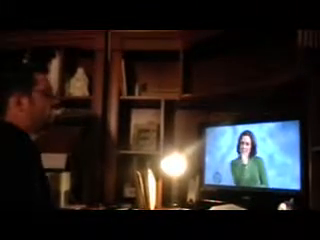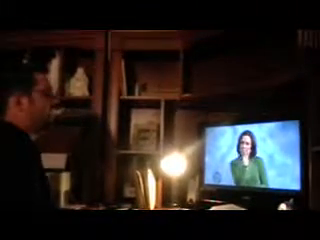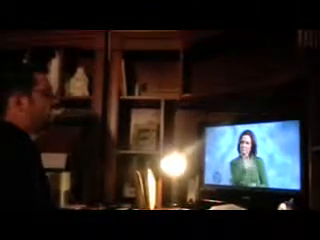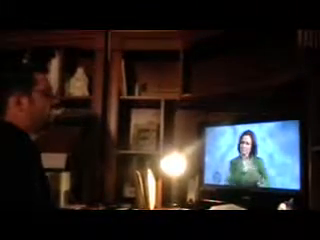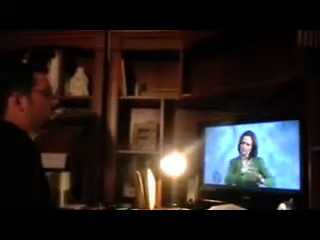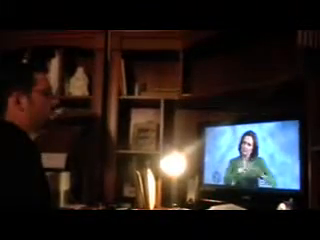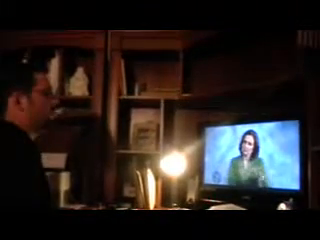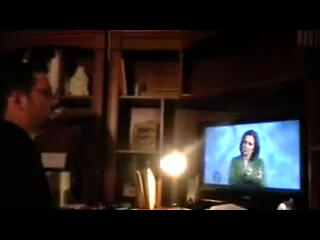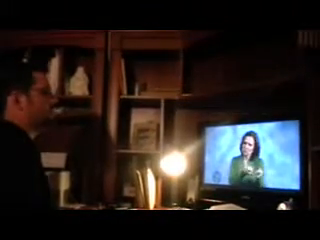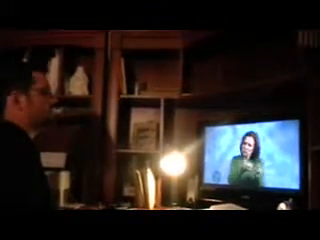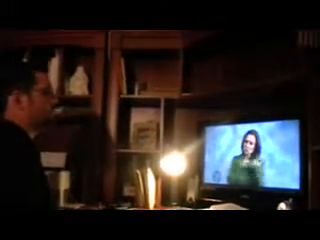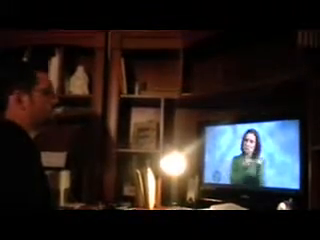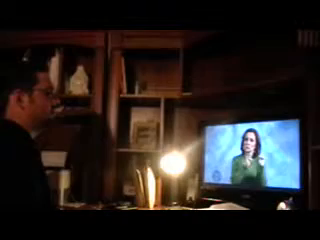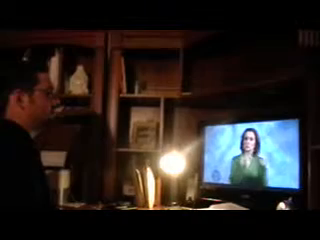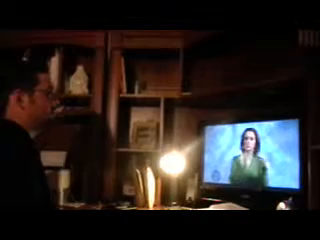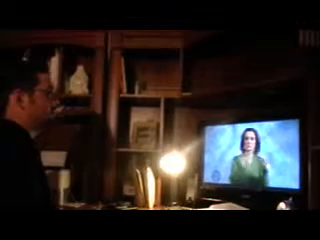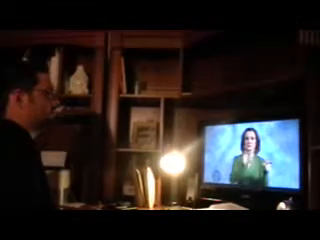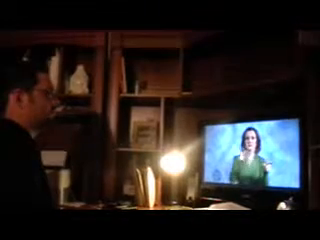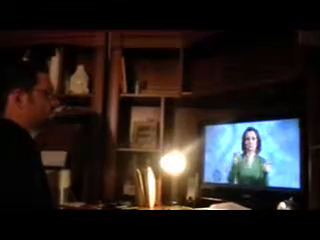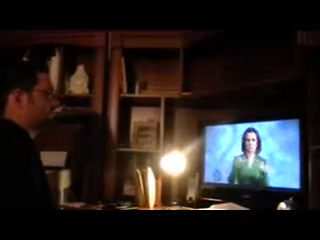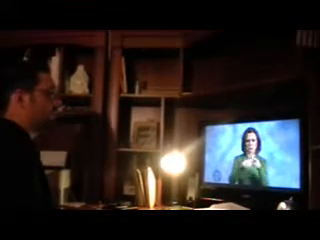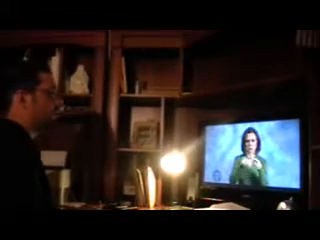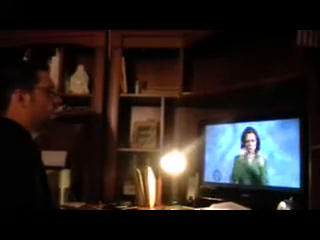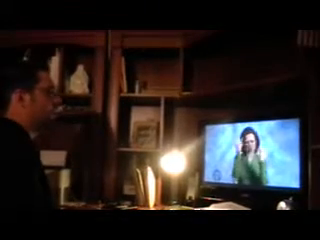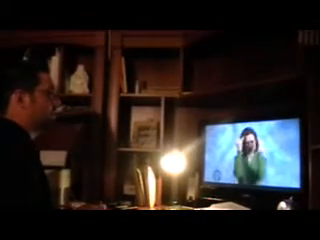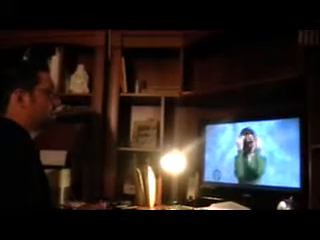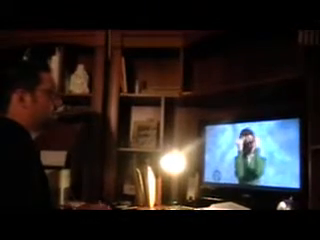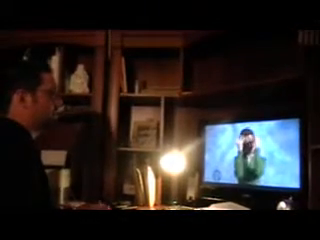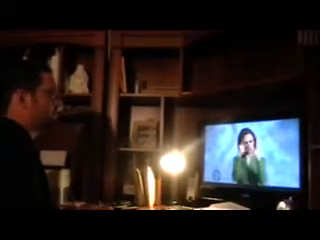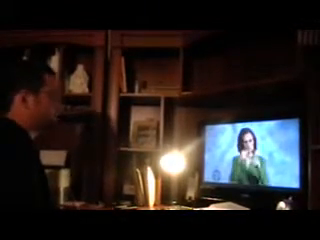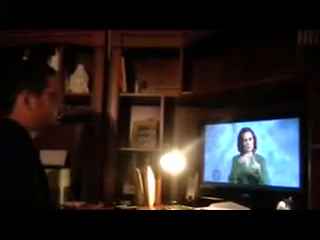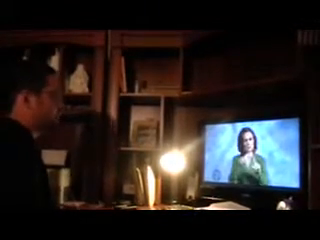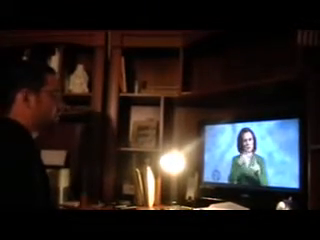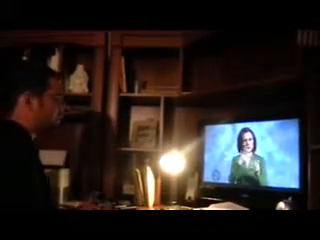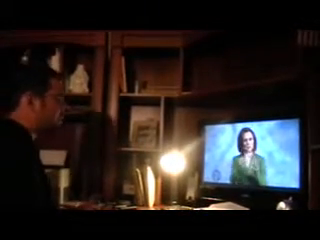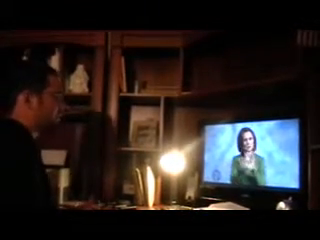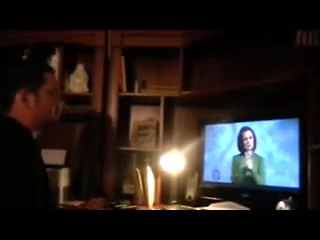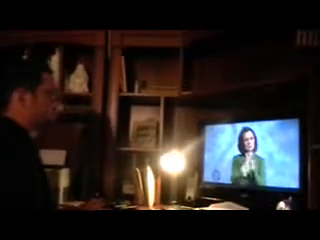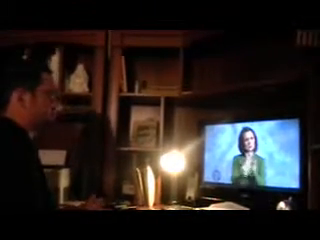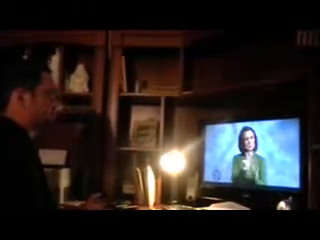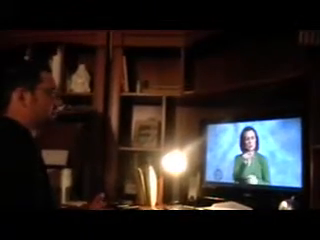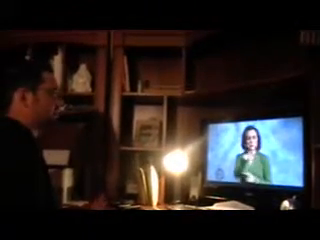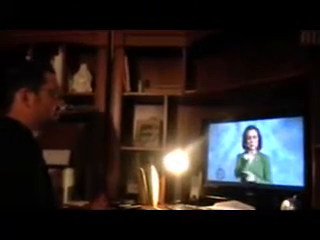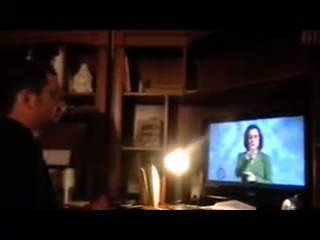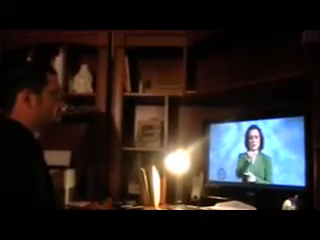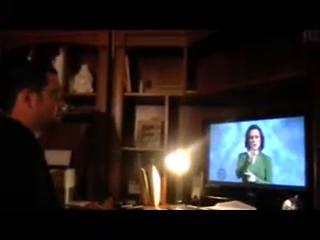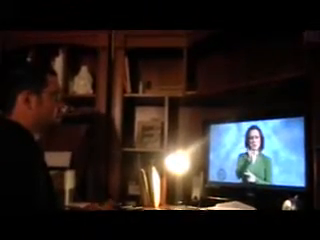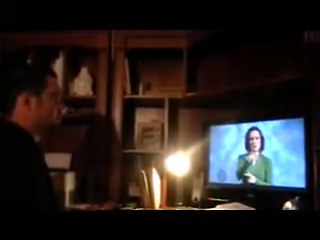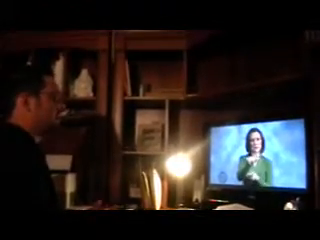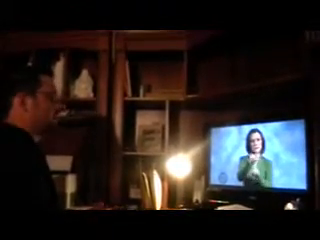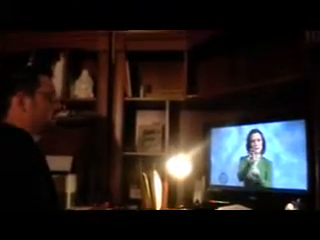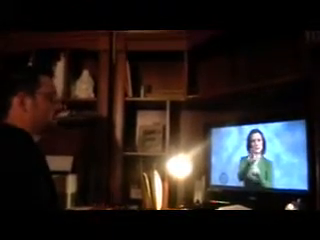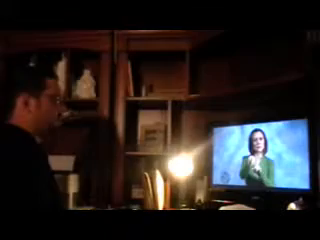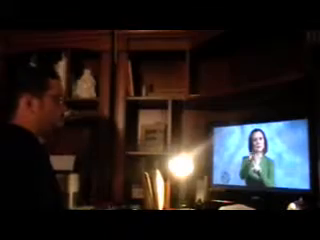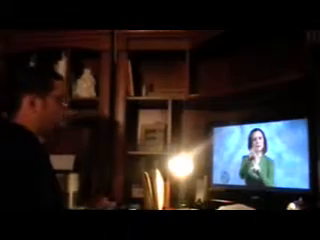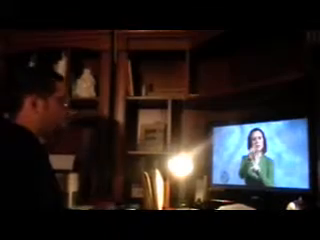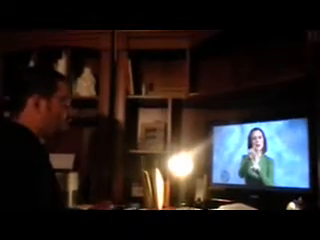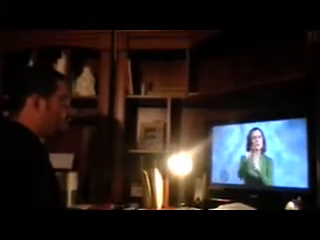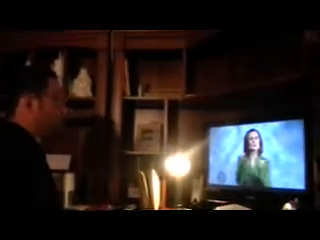NAD will go ahead and try to urge the FCC to speculate and to think about these things and take into consideration, you know, our quality